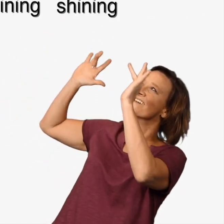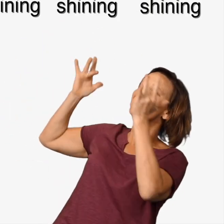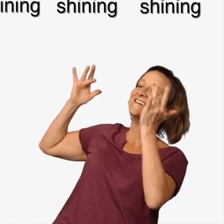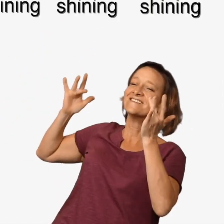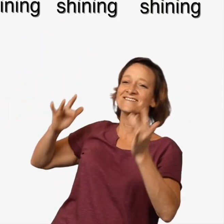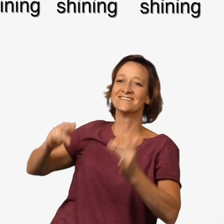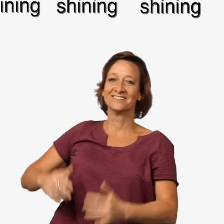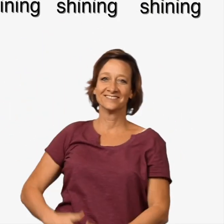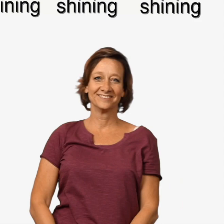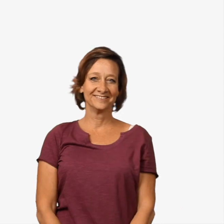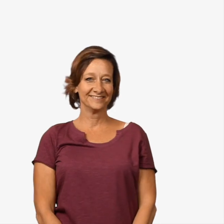shining